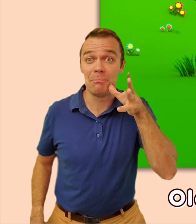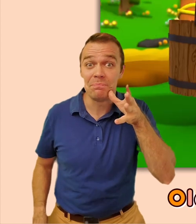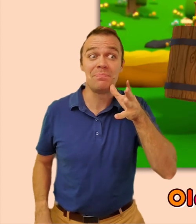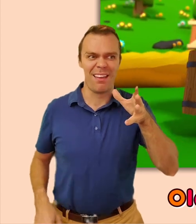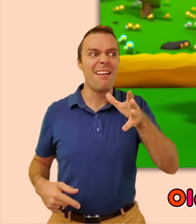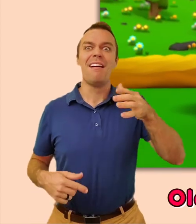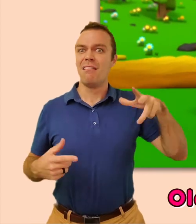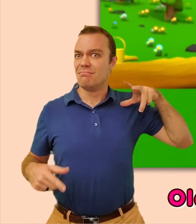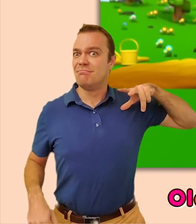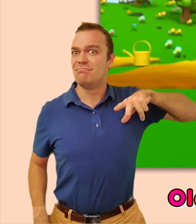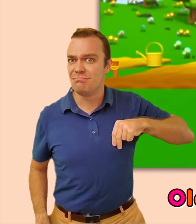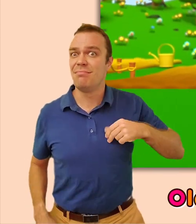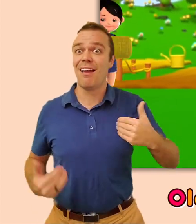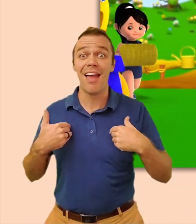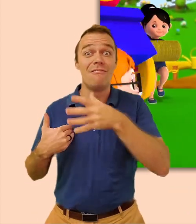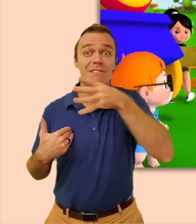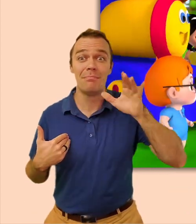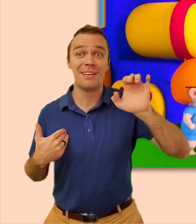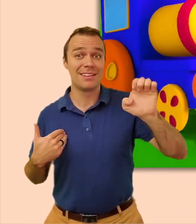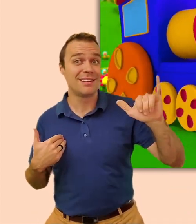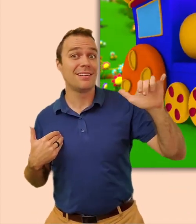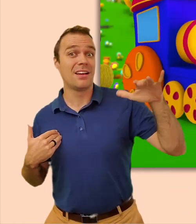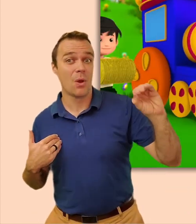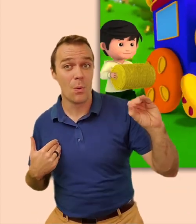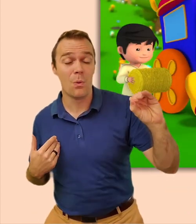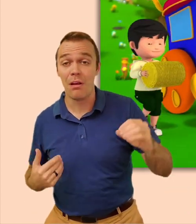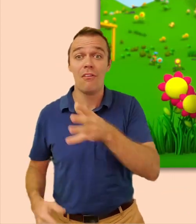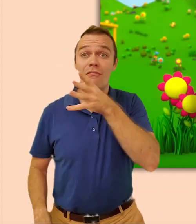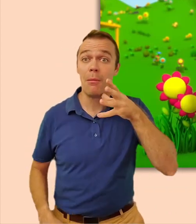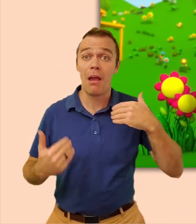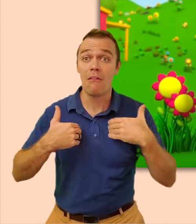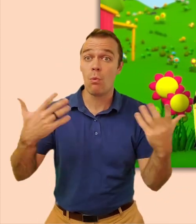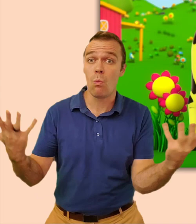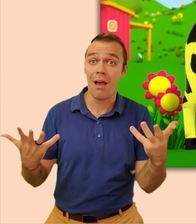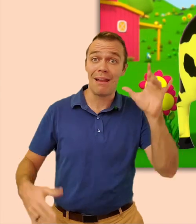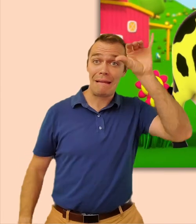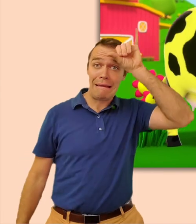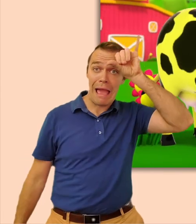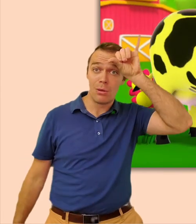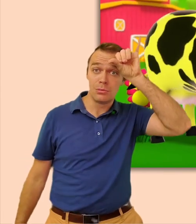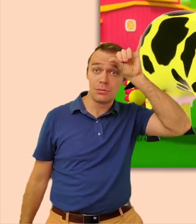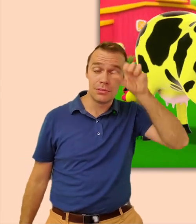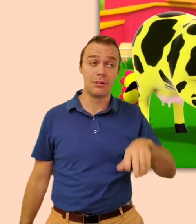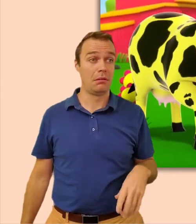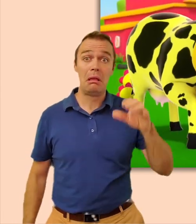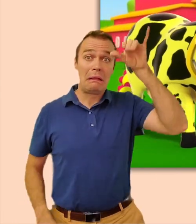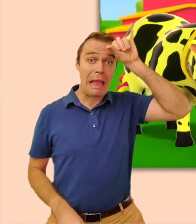Old MacDonald had a farm, E-I-E-I-O And on his farm he had some cows, E-I-E-I